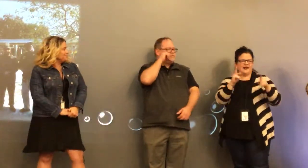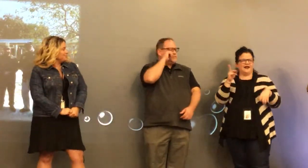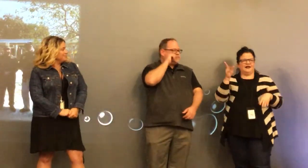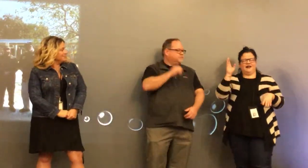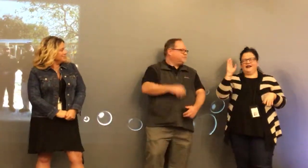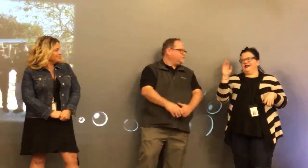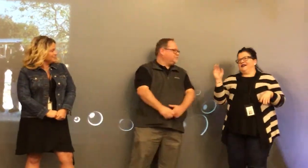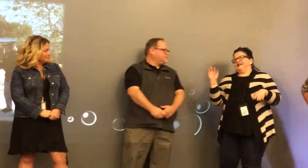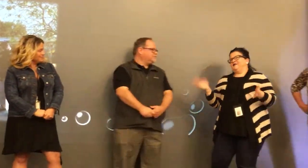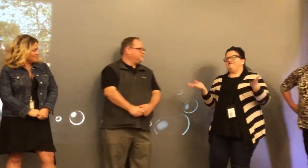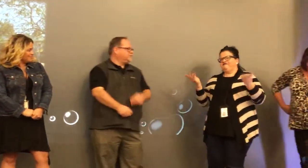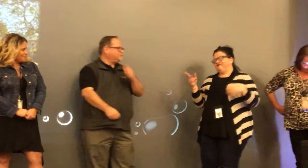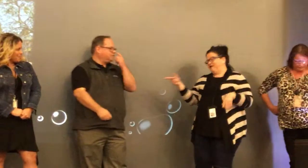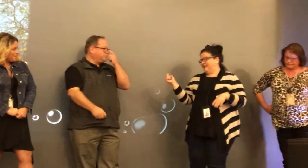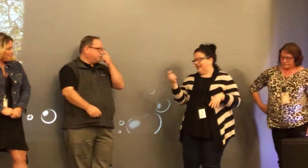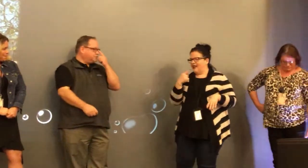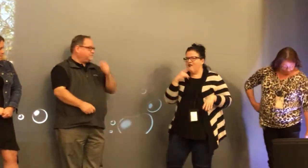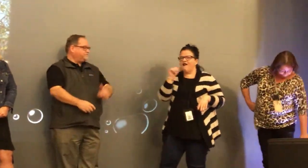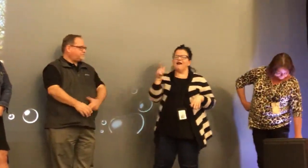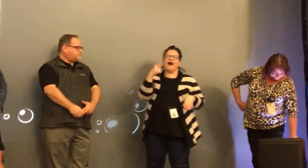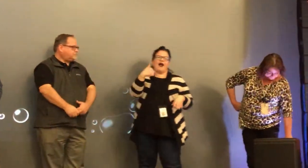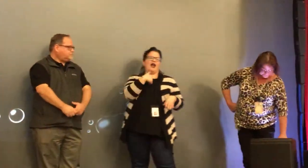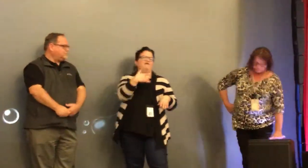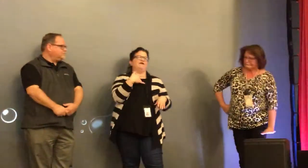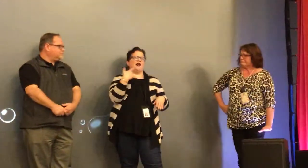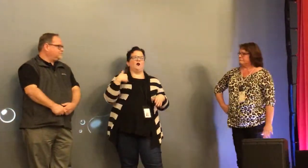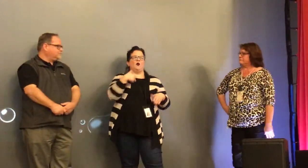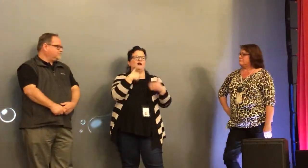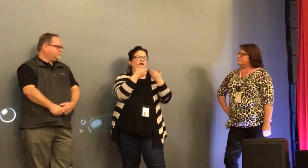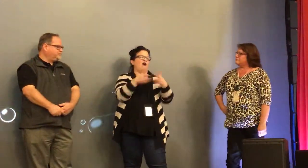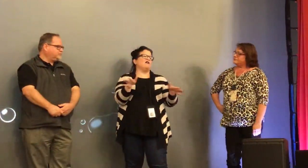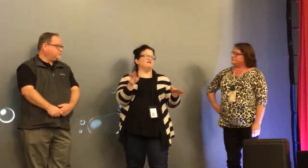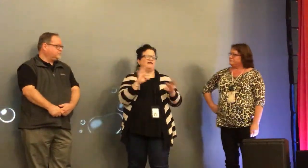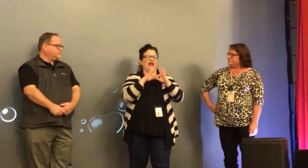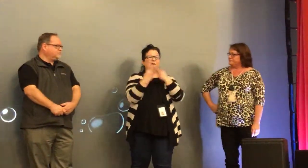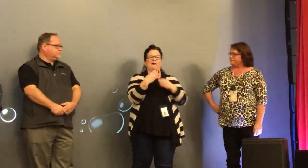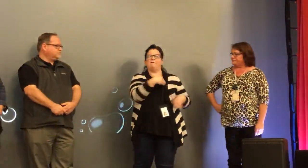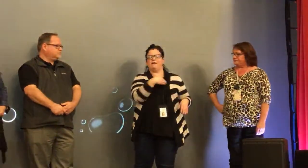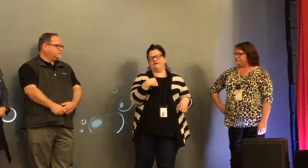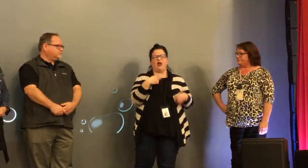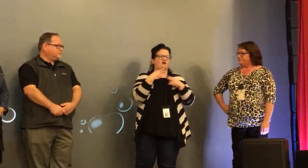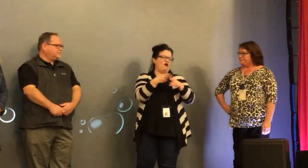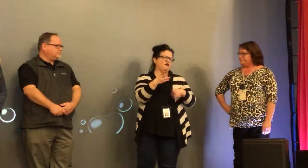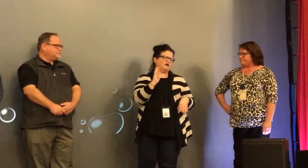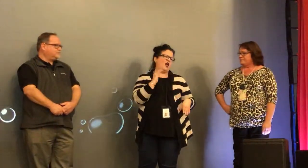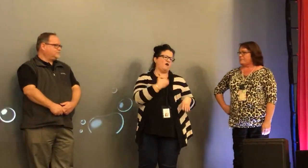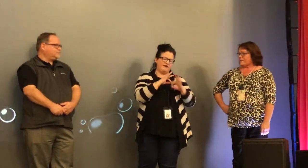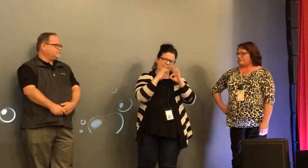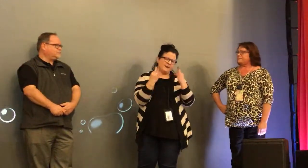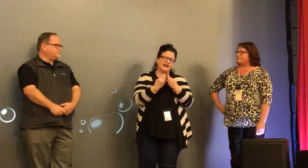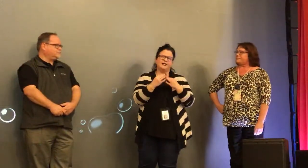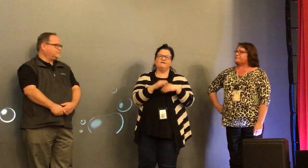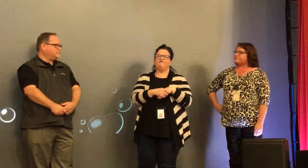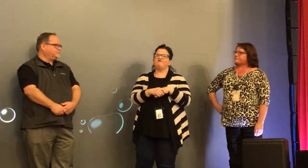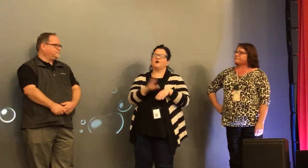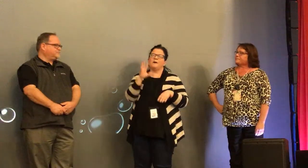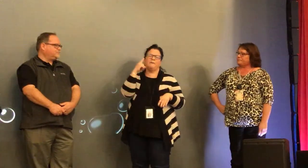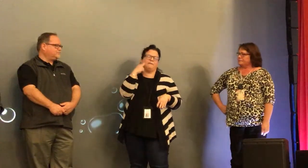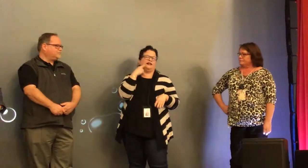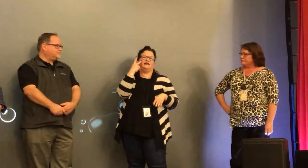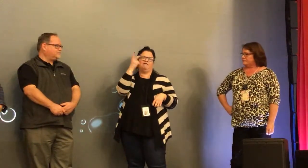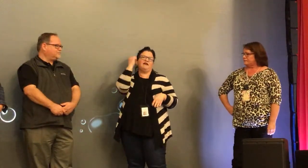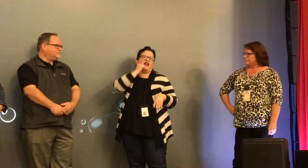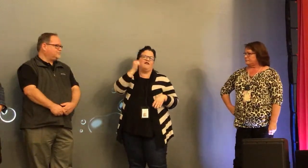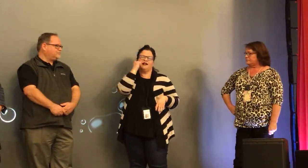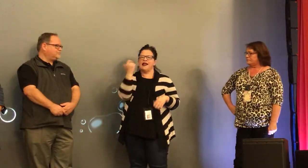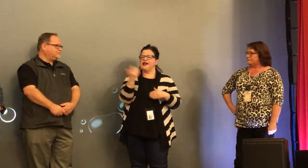well you guys kind of said it all i it just i feel like i lost a family member i mean